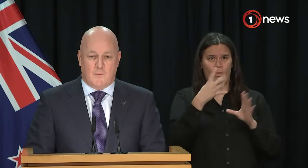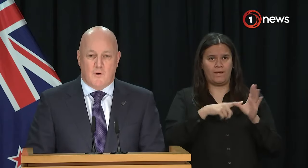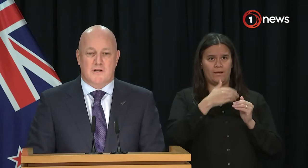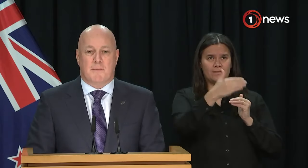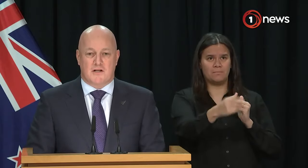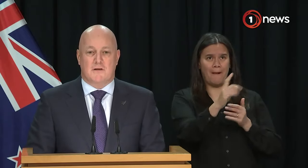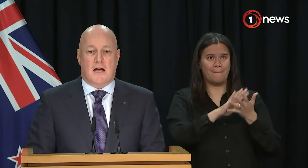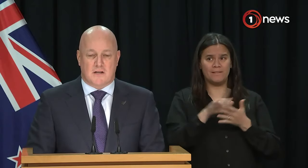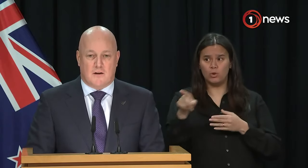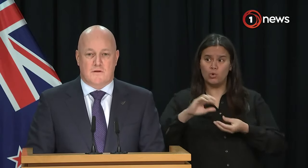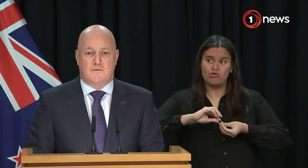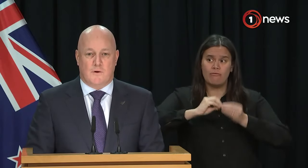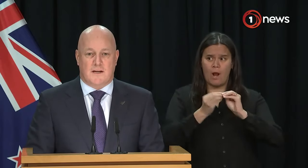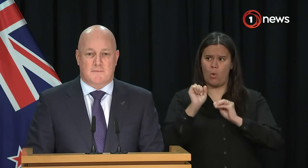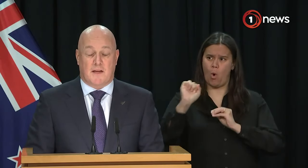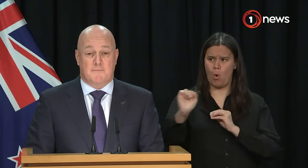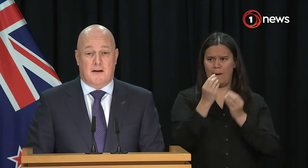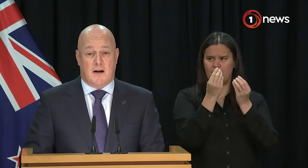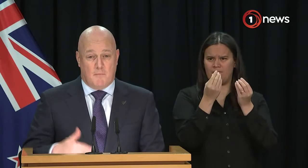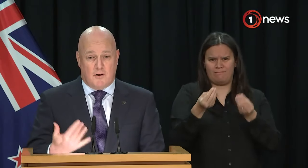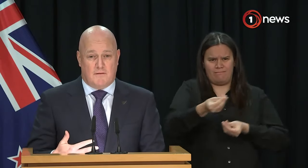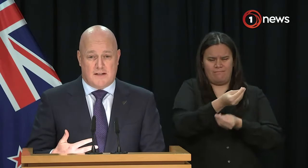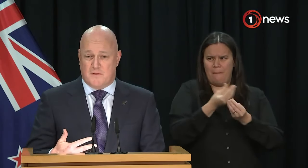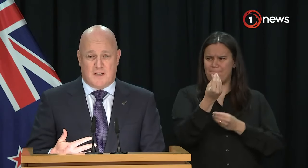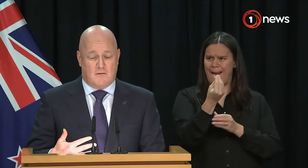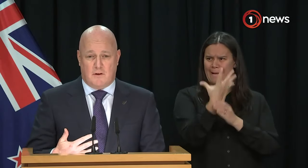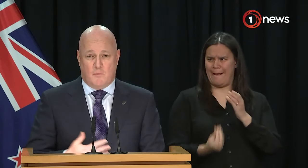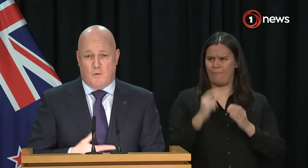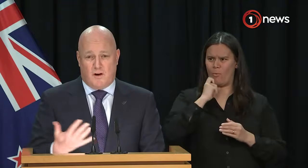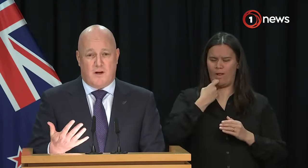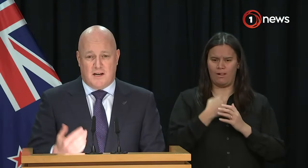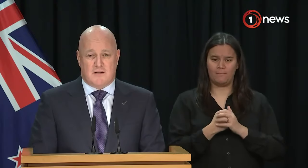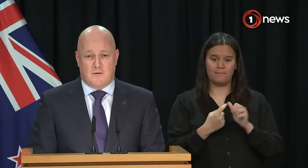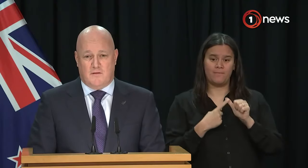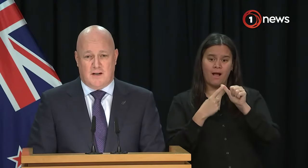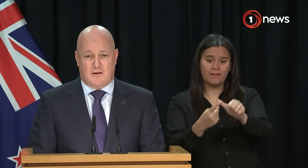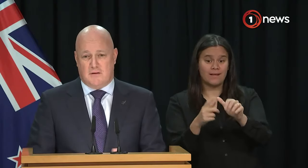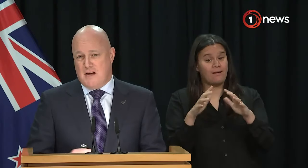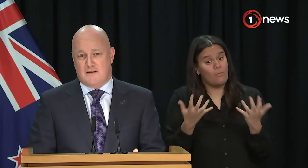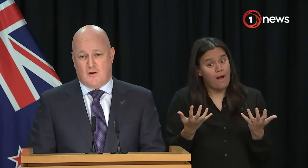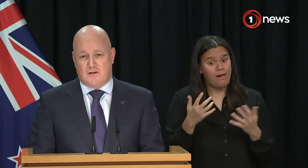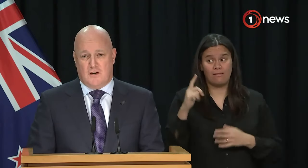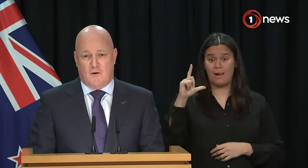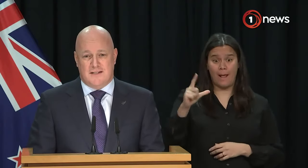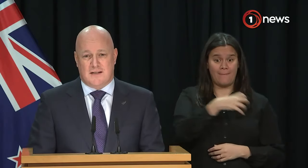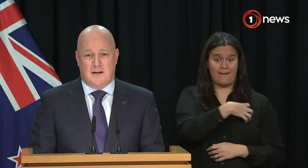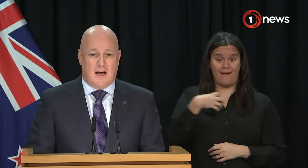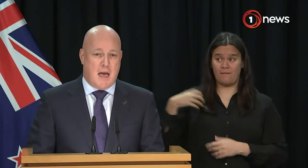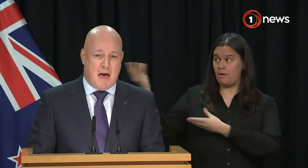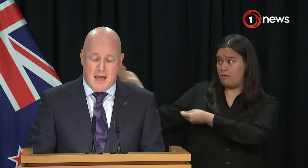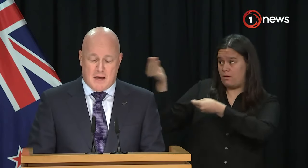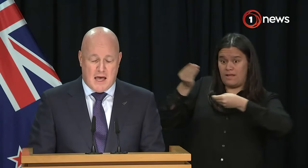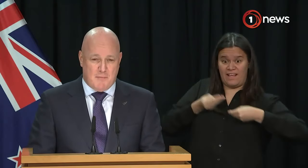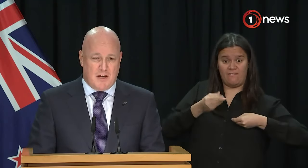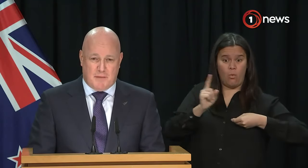Well, again, we work to budget cycles of four years, but there has been a number of, as we've seen, you know, what have we inherited? We've inherited massive cost overruns,